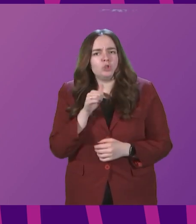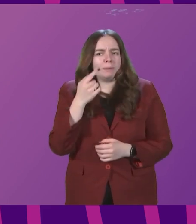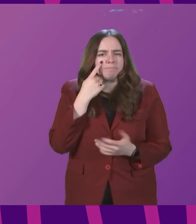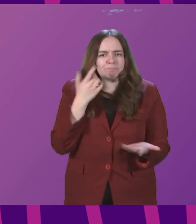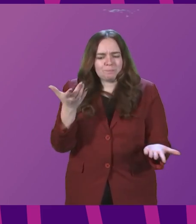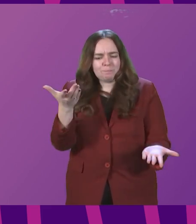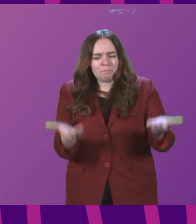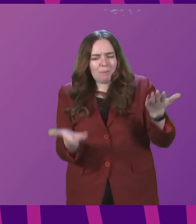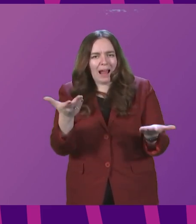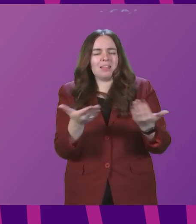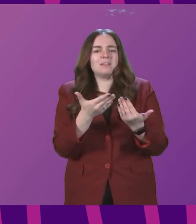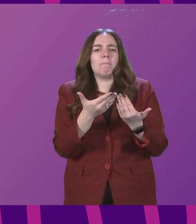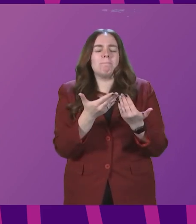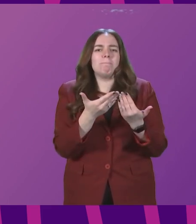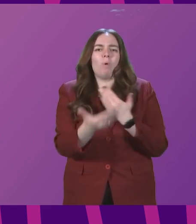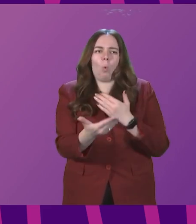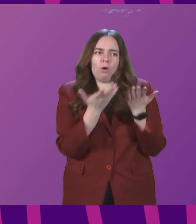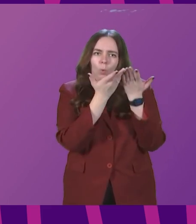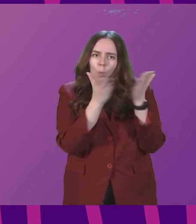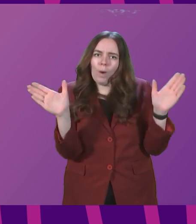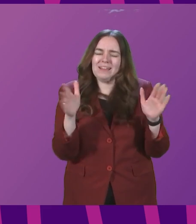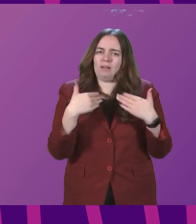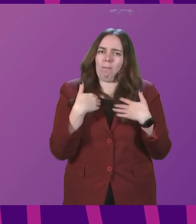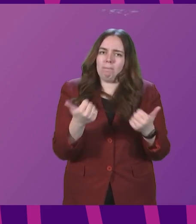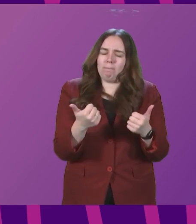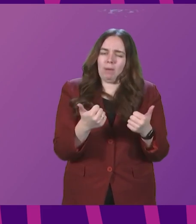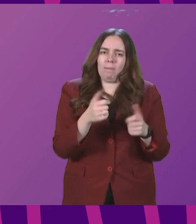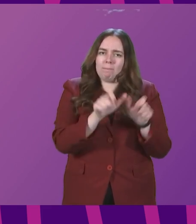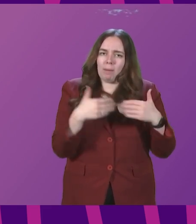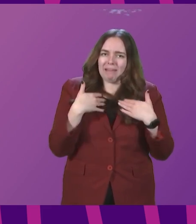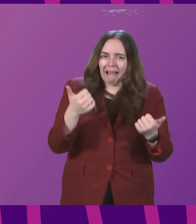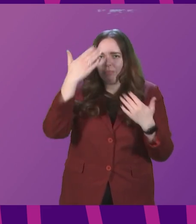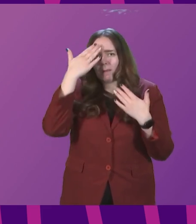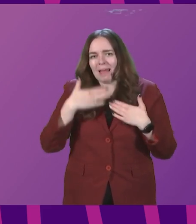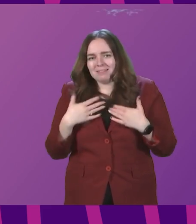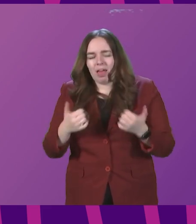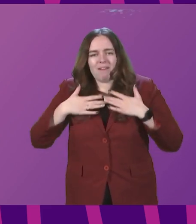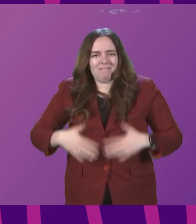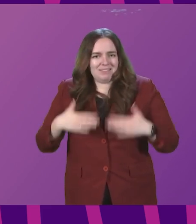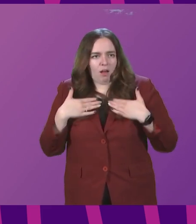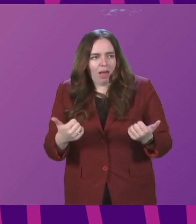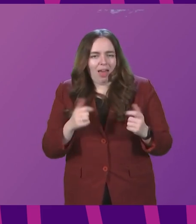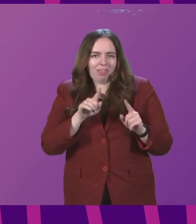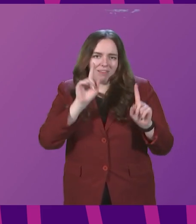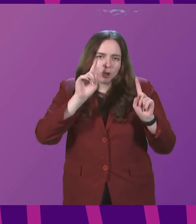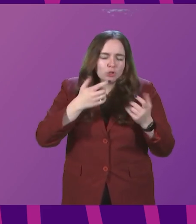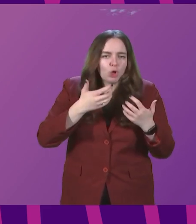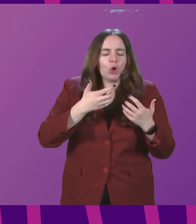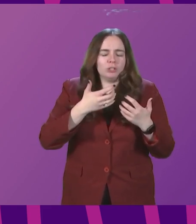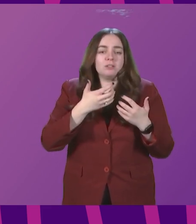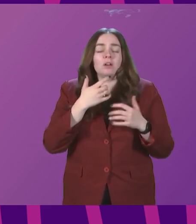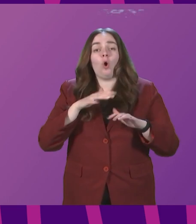a balance that is much more in favour of wider public health and mental health and physical health concerns. And of course,